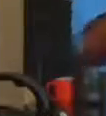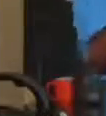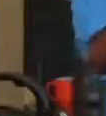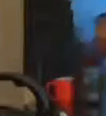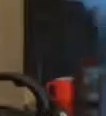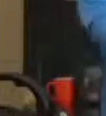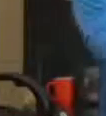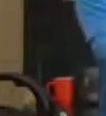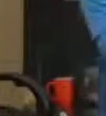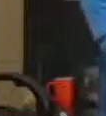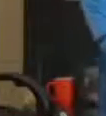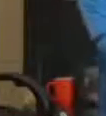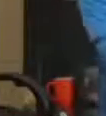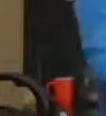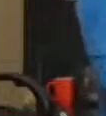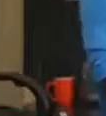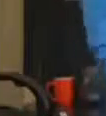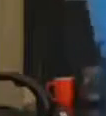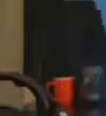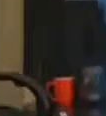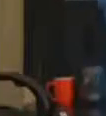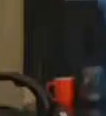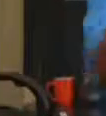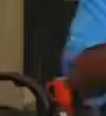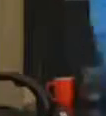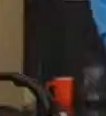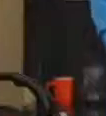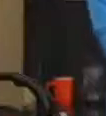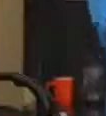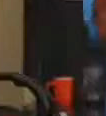sector and high unemployment rates among young women.